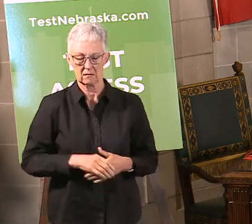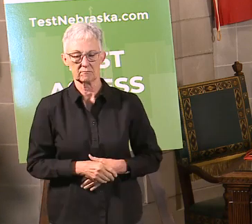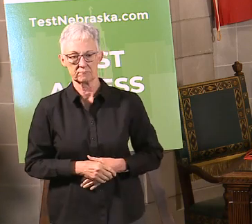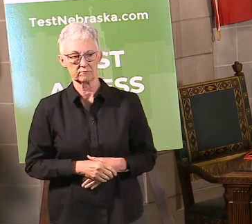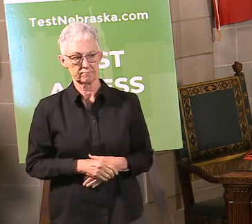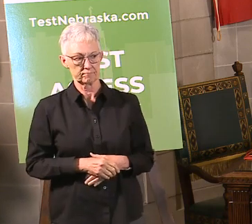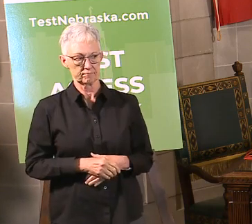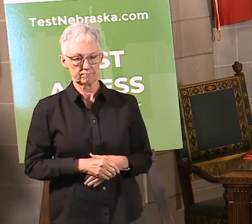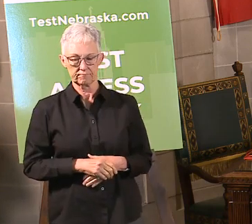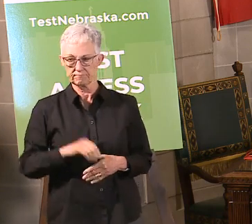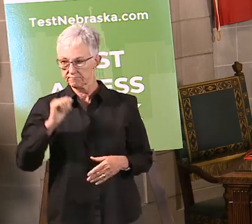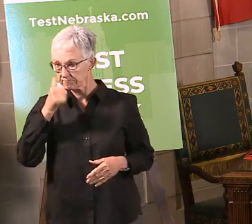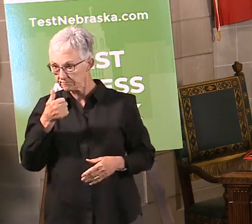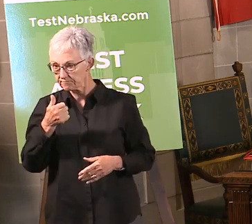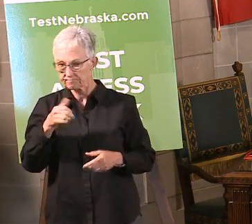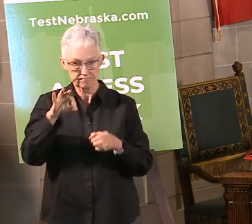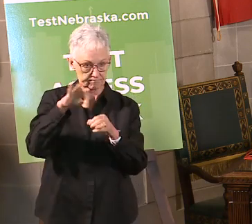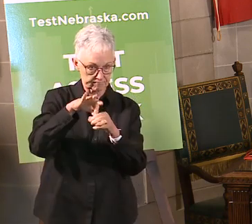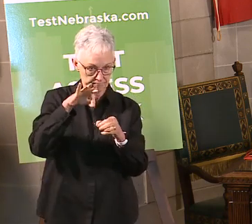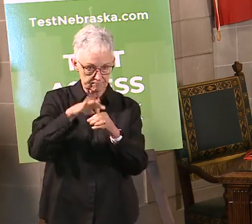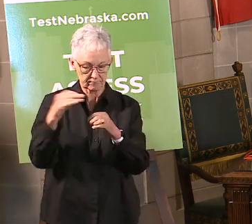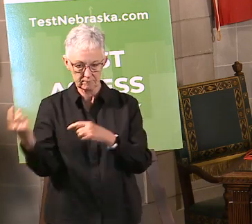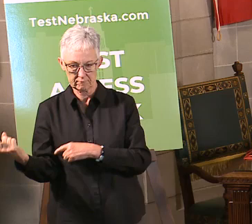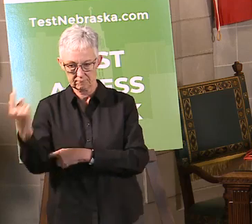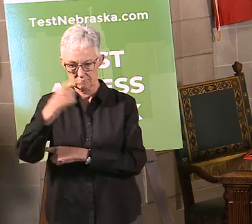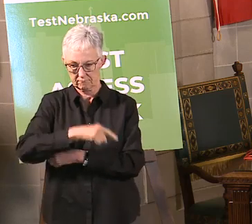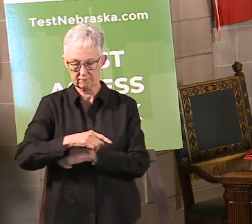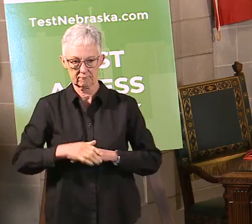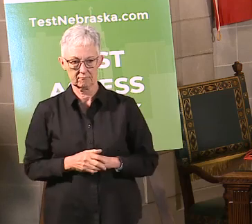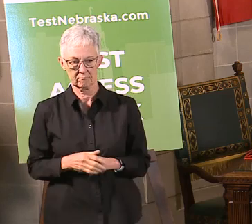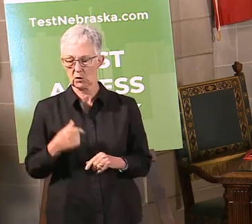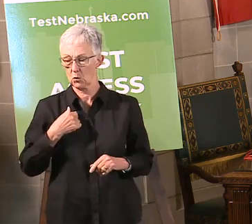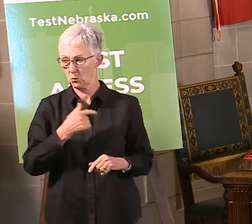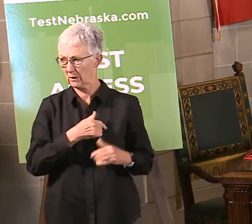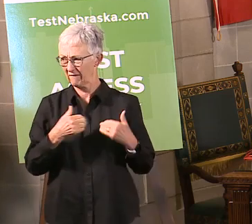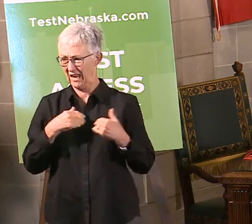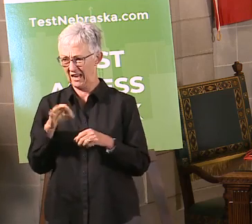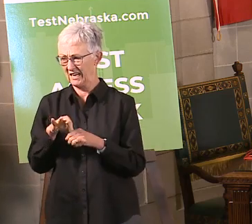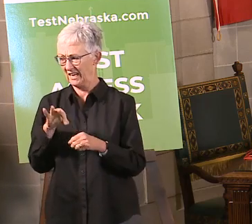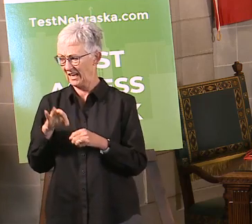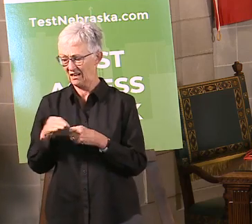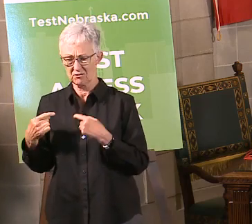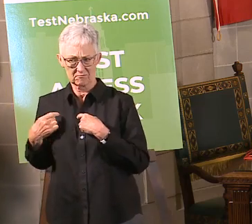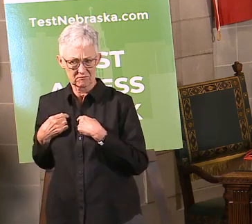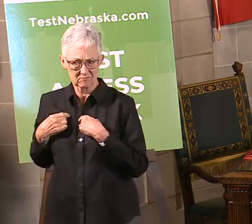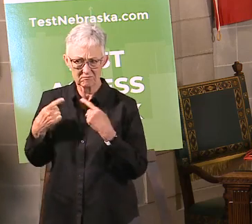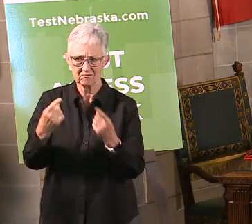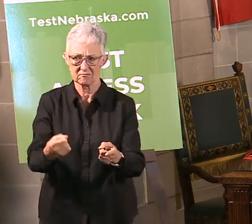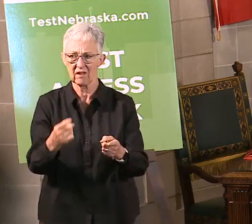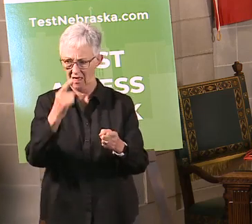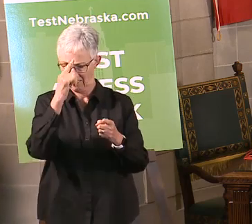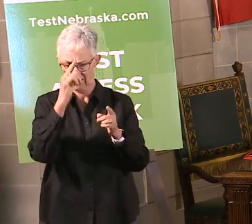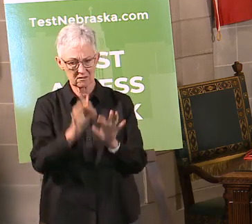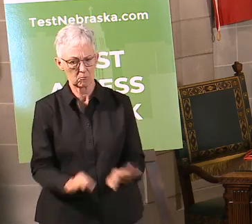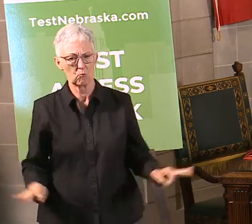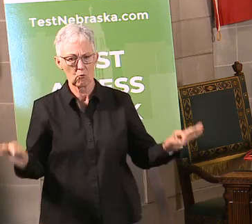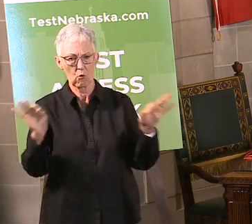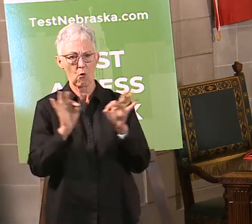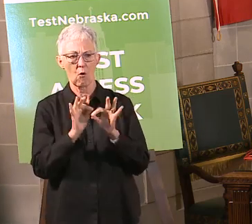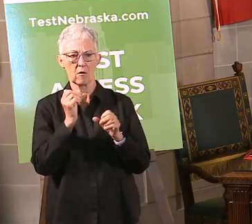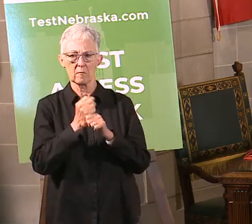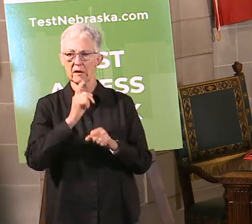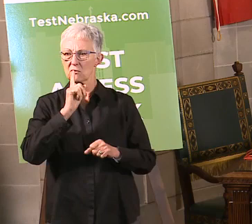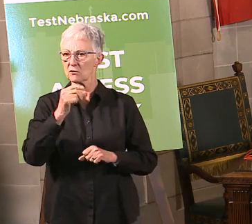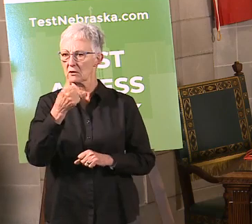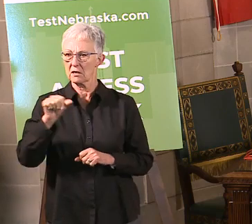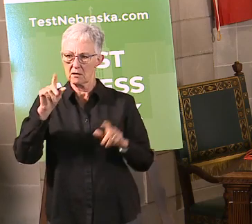again, tomorrow, election. And again, we've held elections through pandemics. We've held elections through wars. I think it's important that we make sure that anybody who